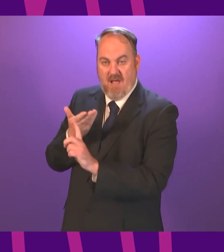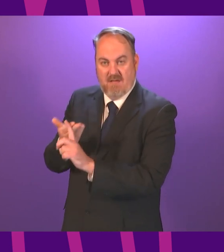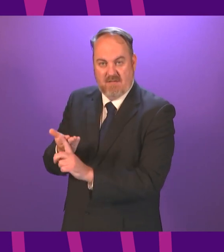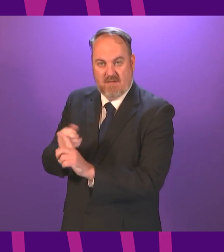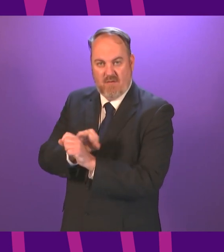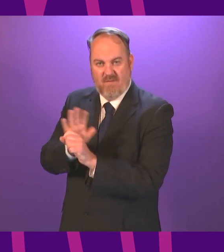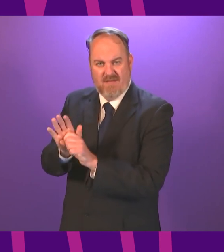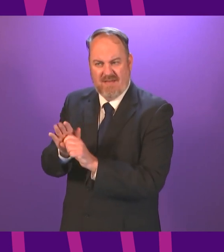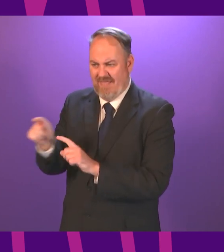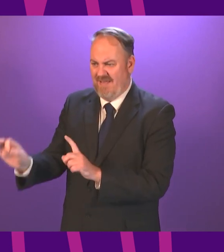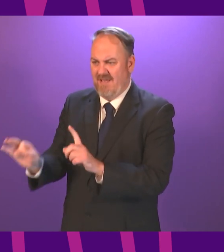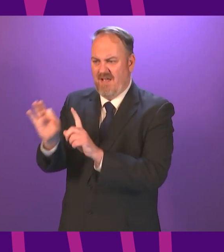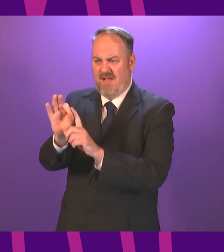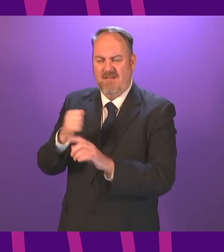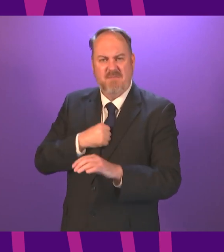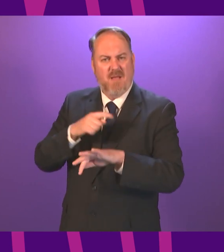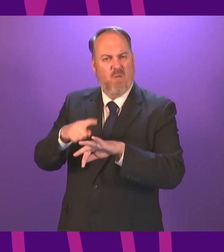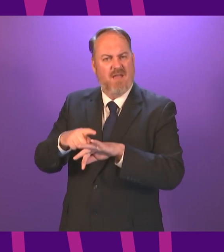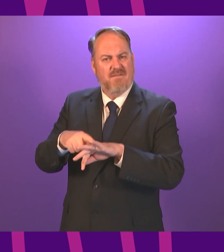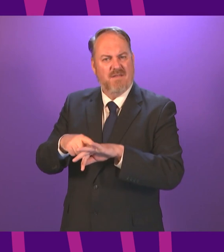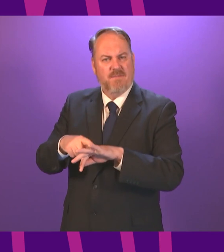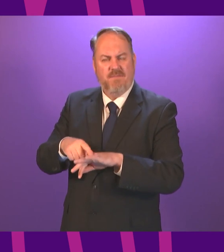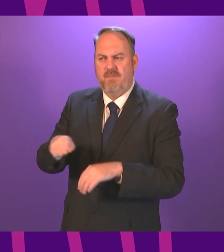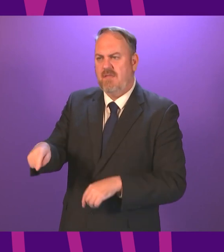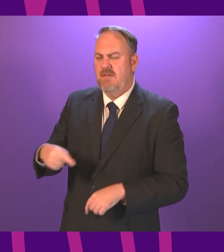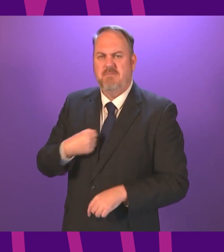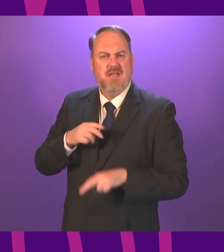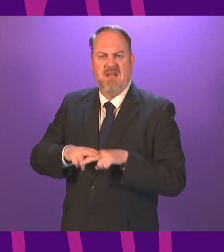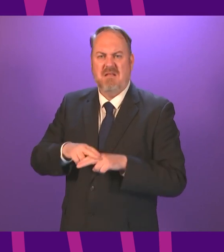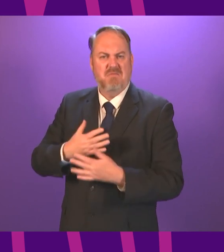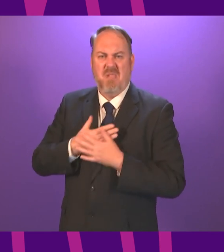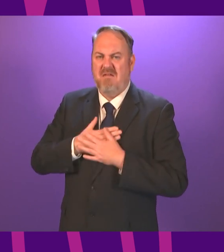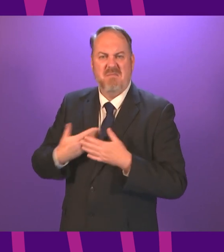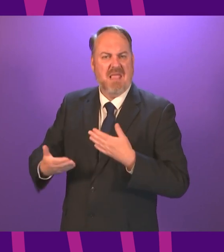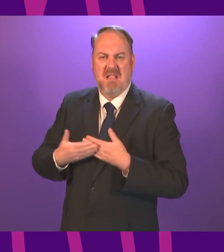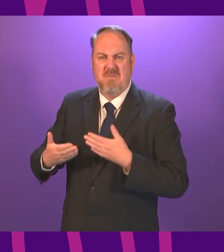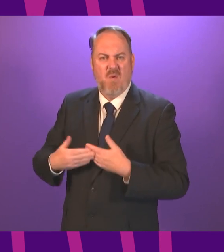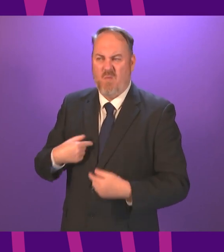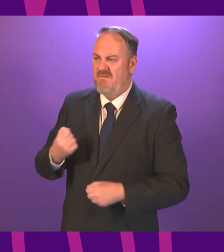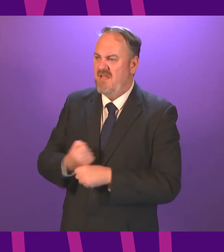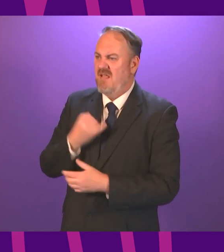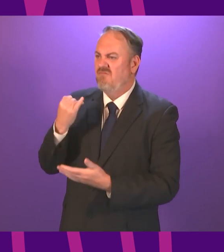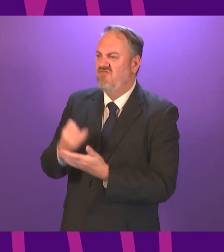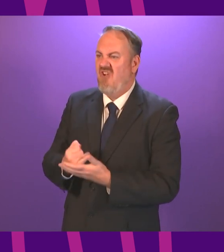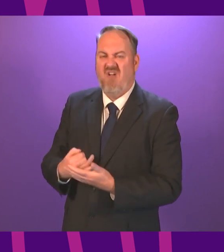one day he asked my wife why I didn't love him anymore had he done something wrong